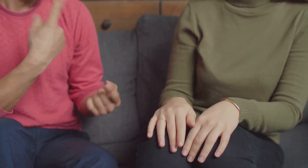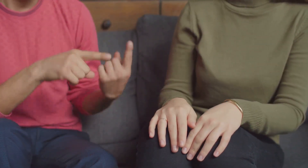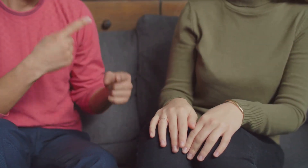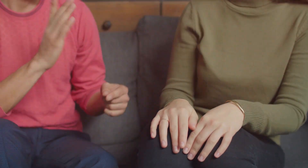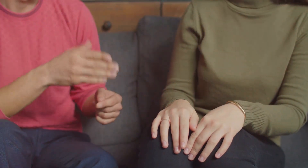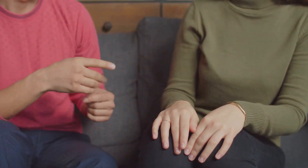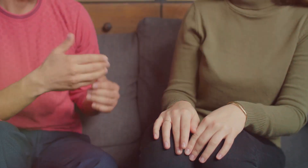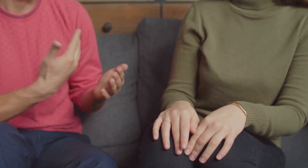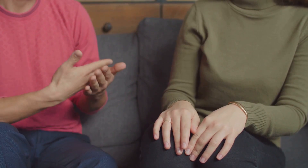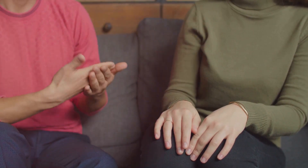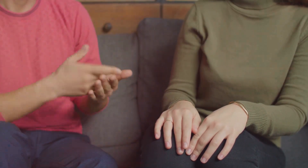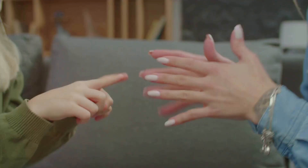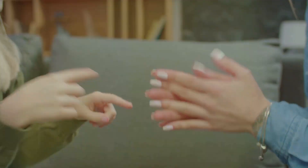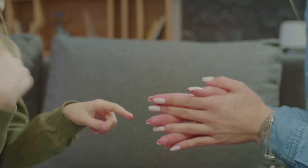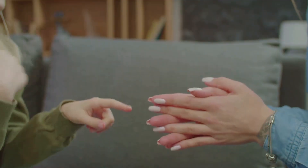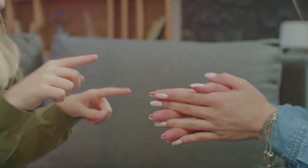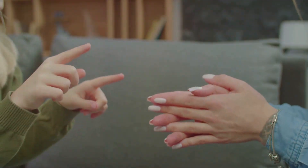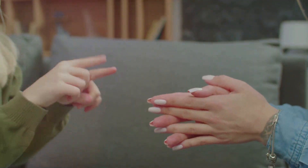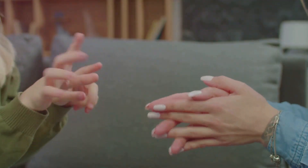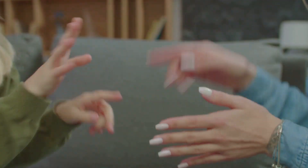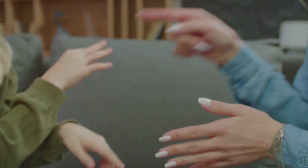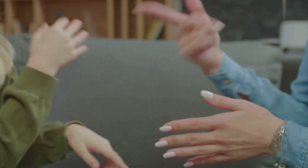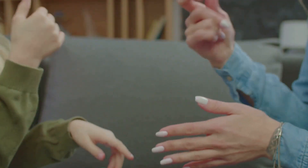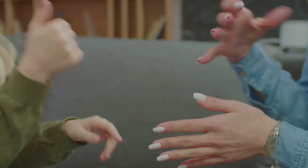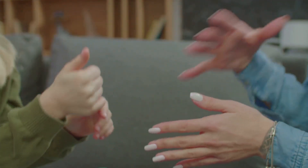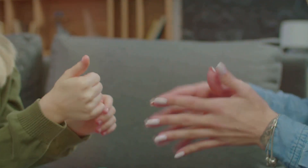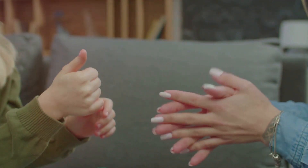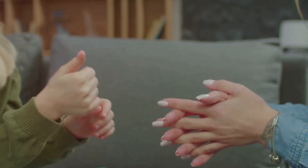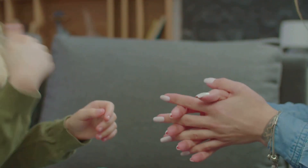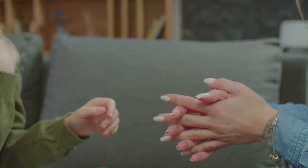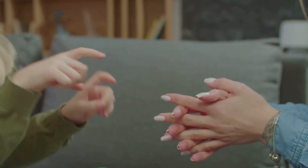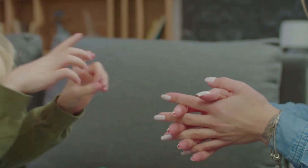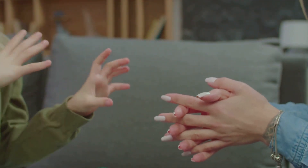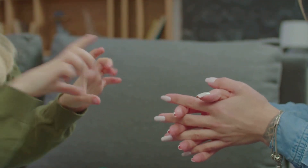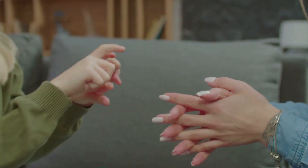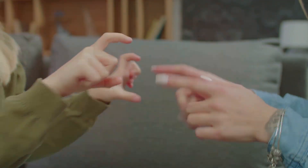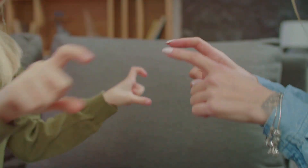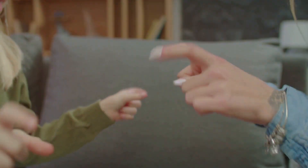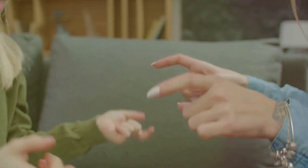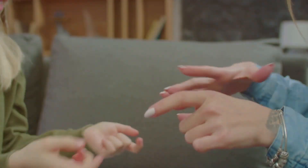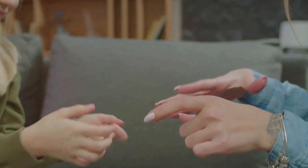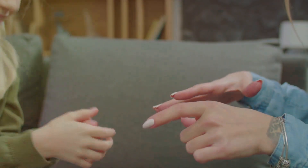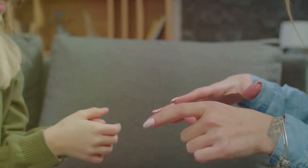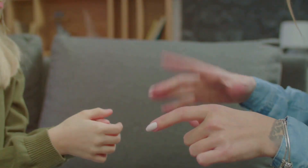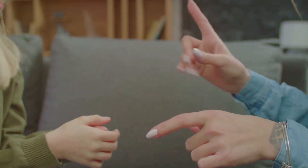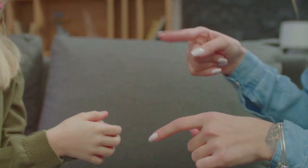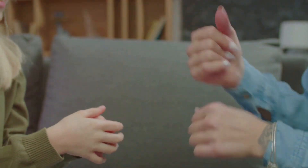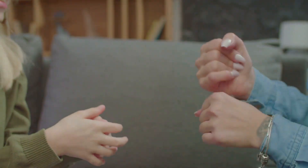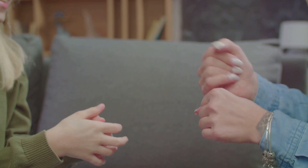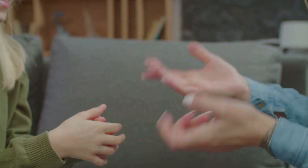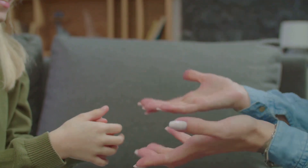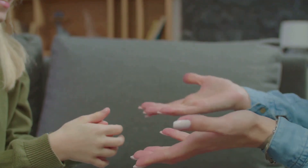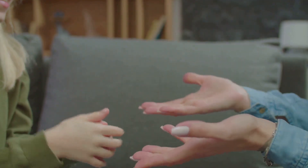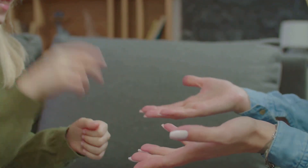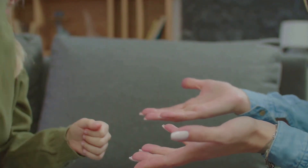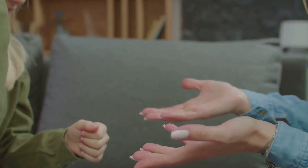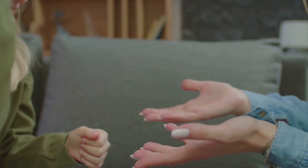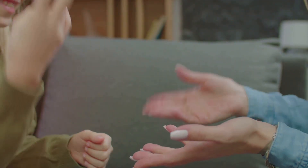looking up words. It's a dynamic, fluid process that requires immense skill, focus and a deep understanding of both